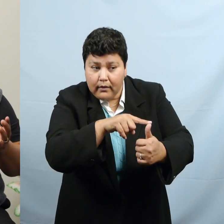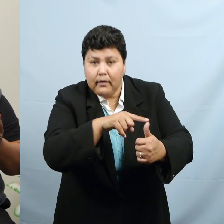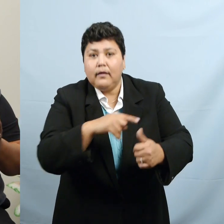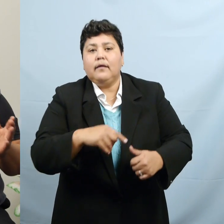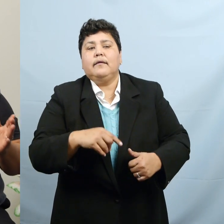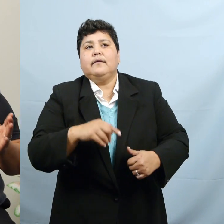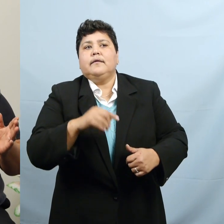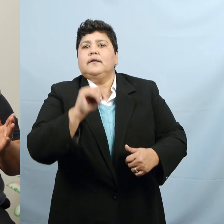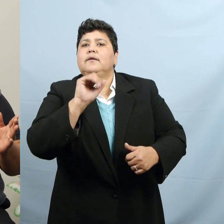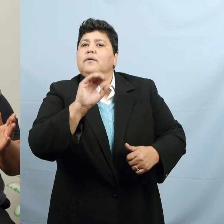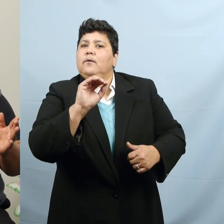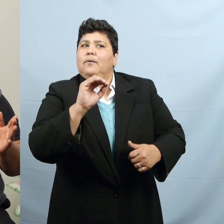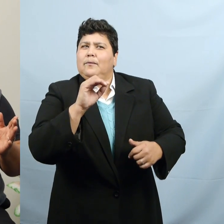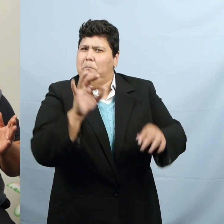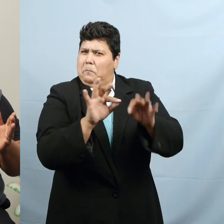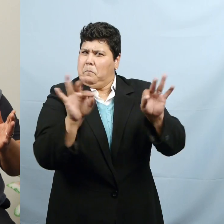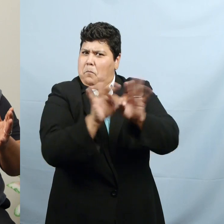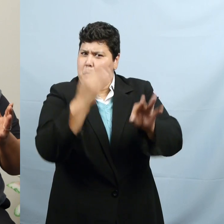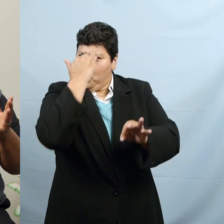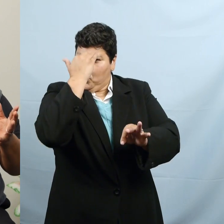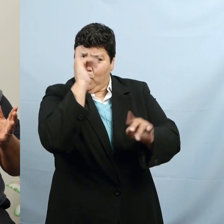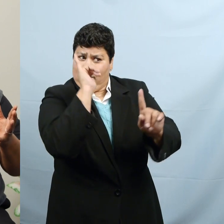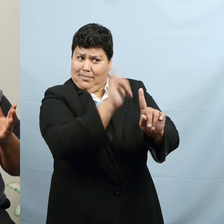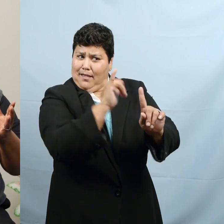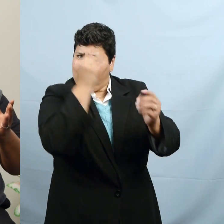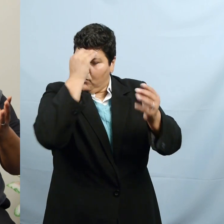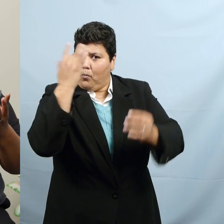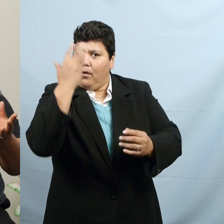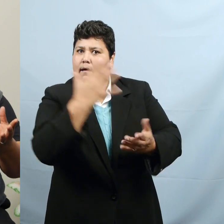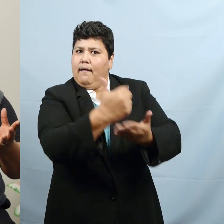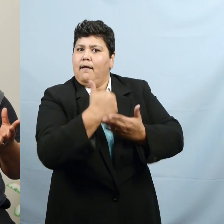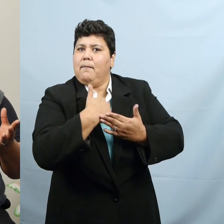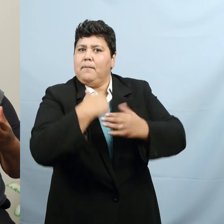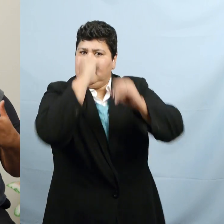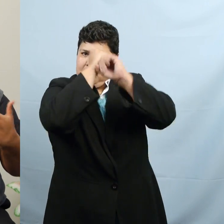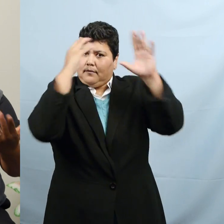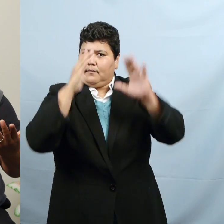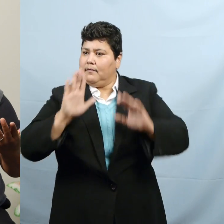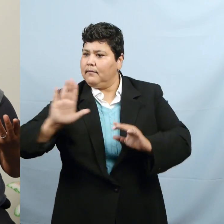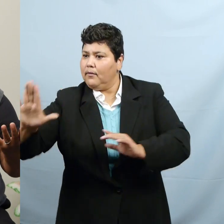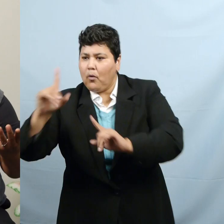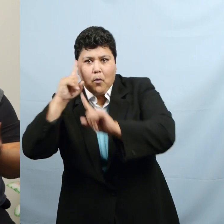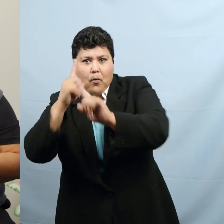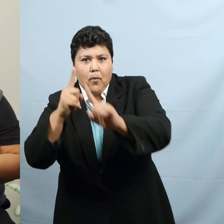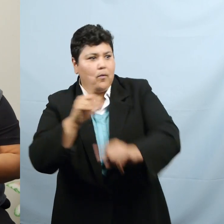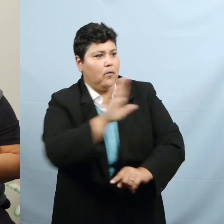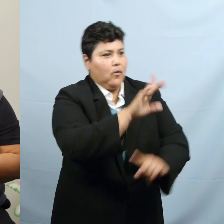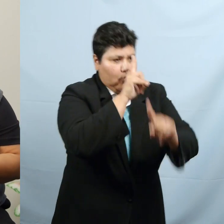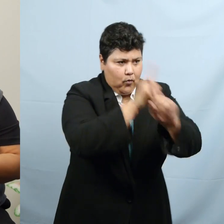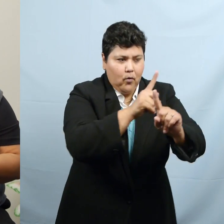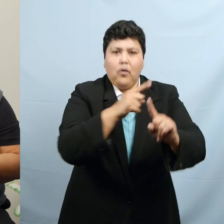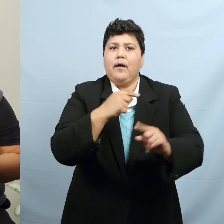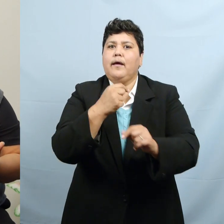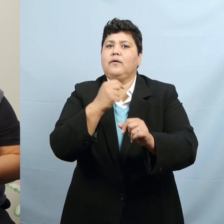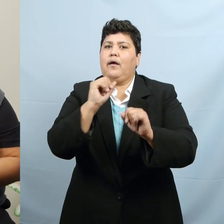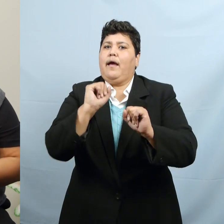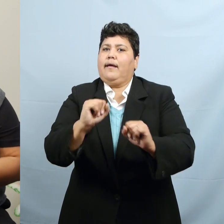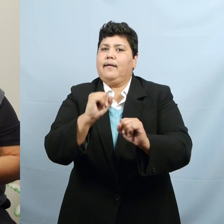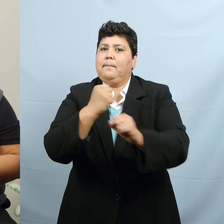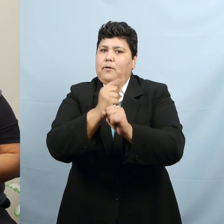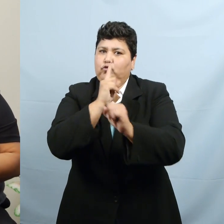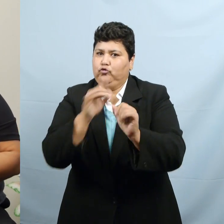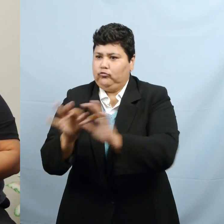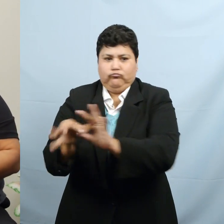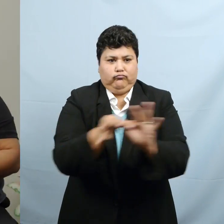what the goals of each player is. So that I can ensure that that is communicated and they can both get their